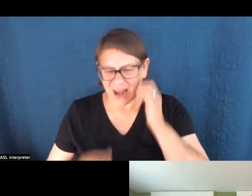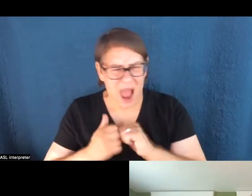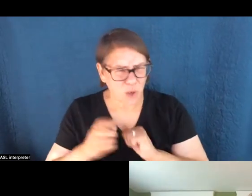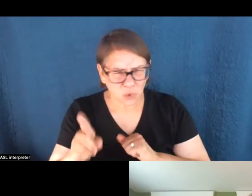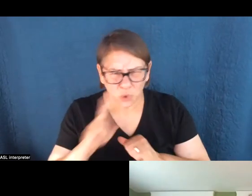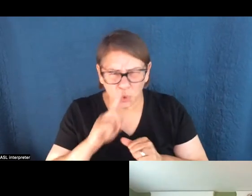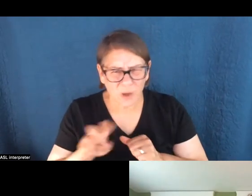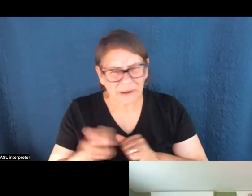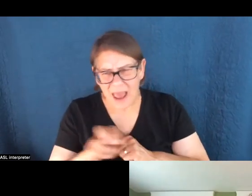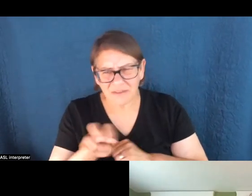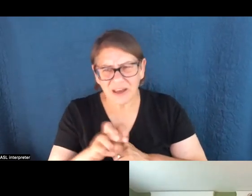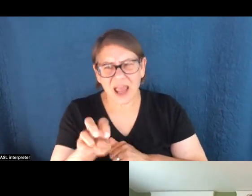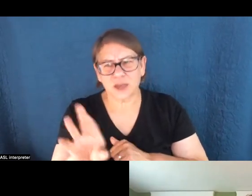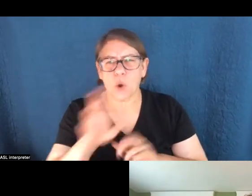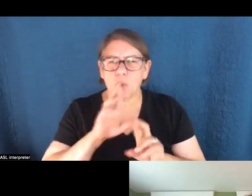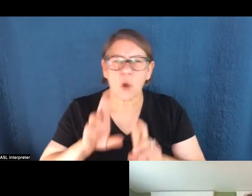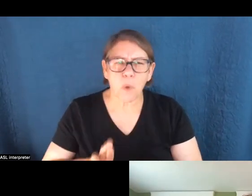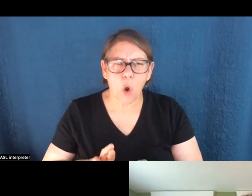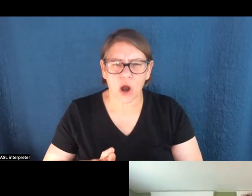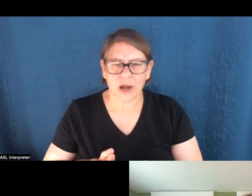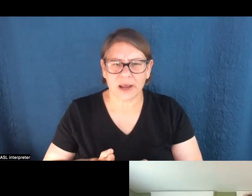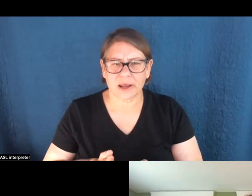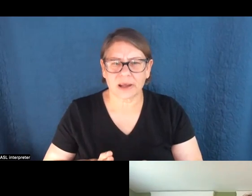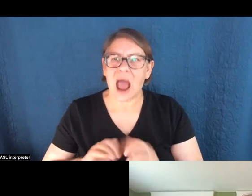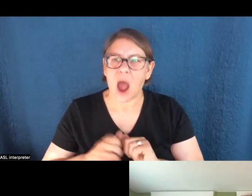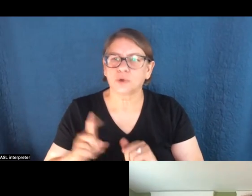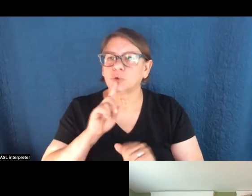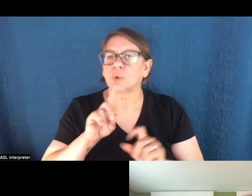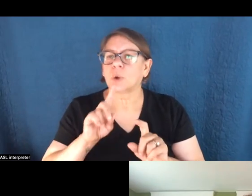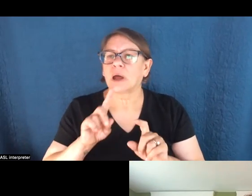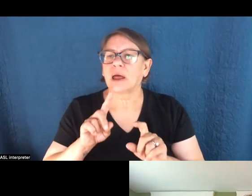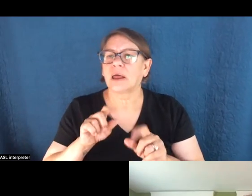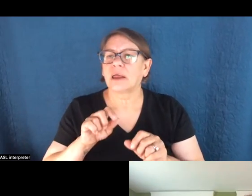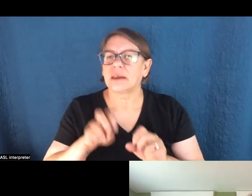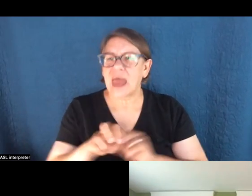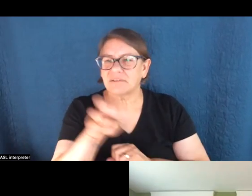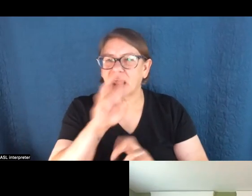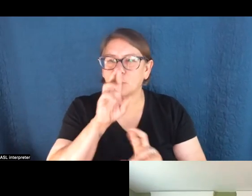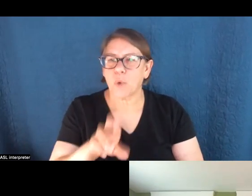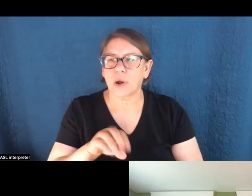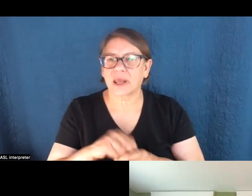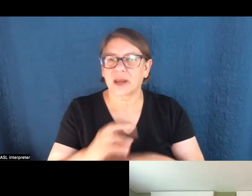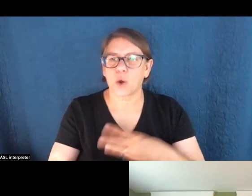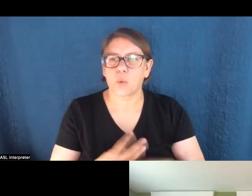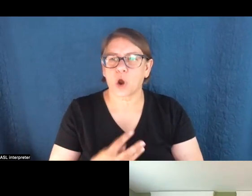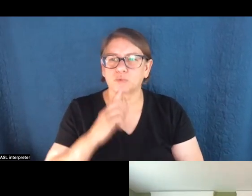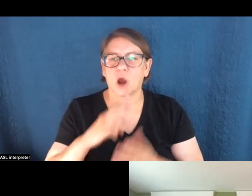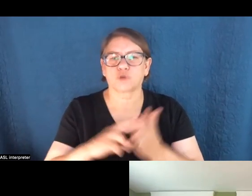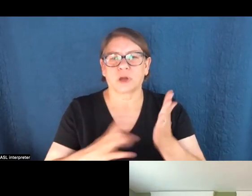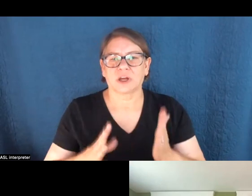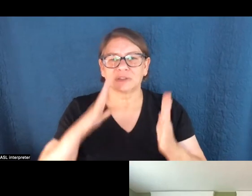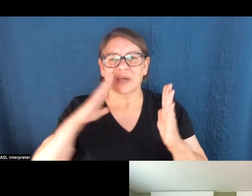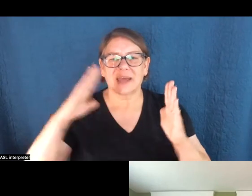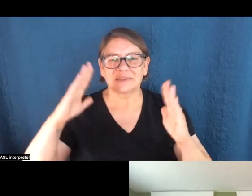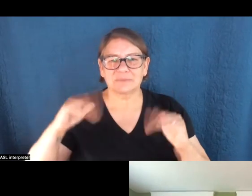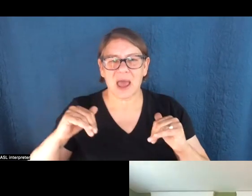your reporting in a world? This is the question. How do you navigate reporting in a world where readers expect information to fall